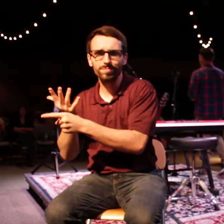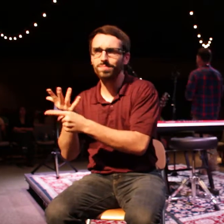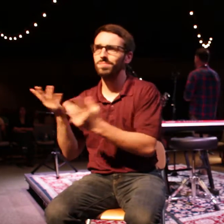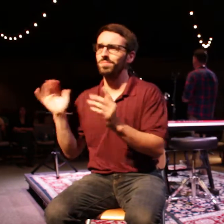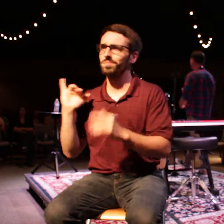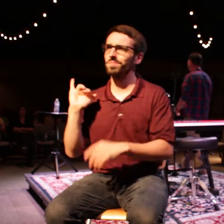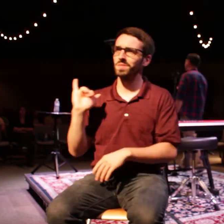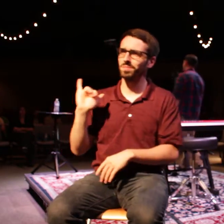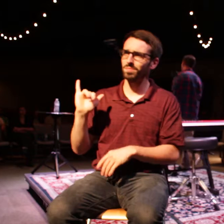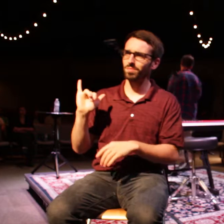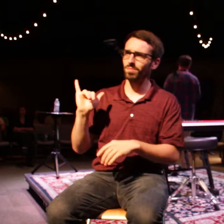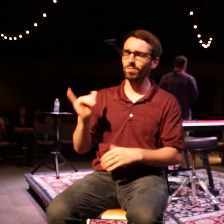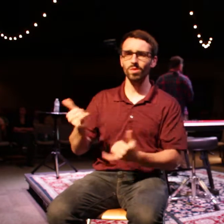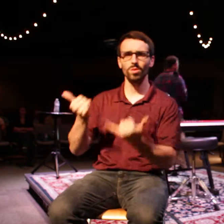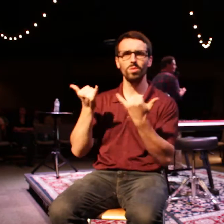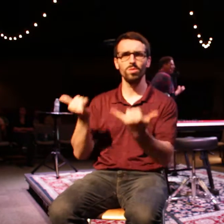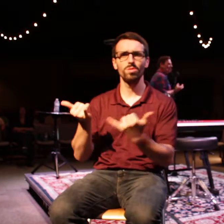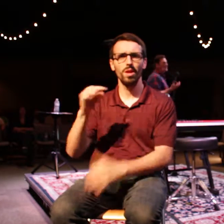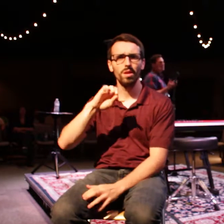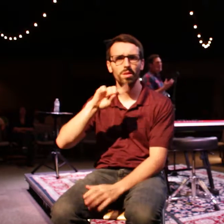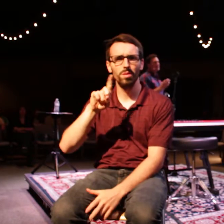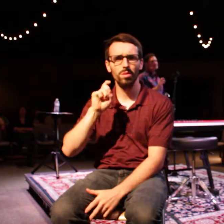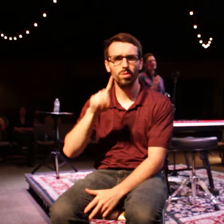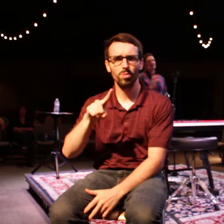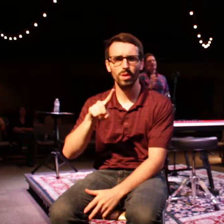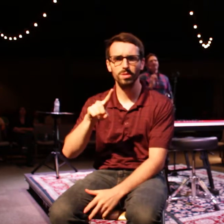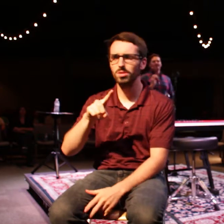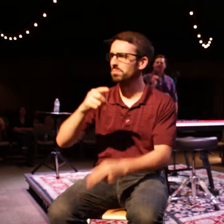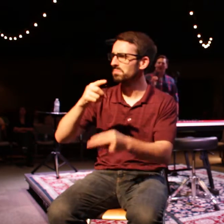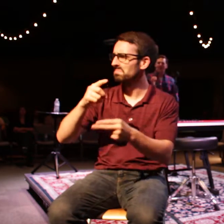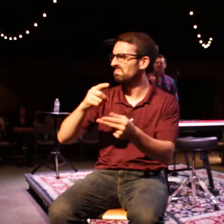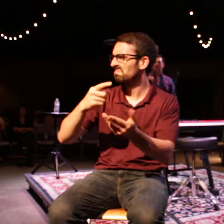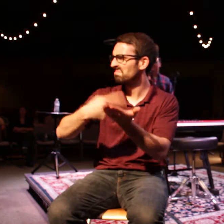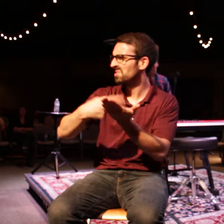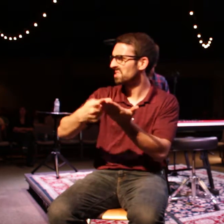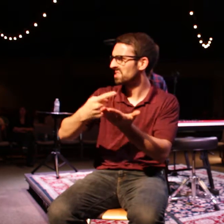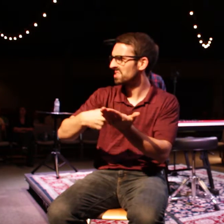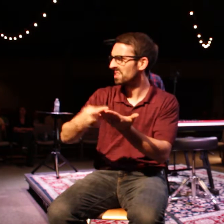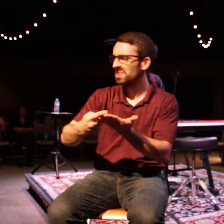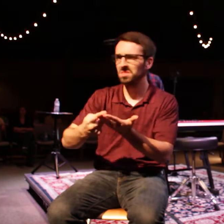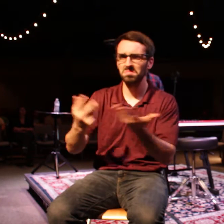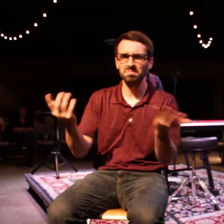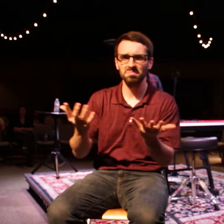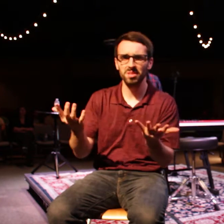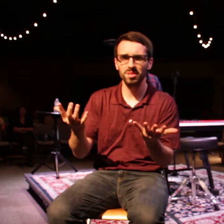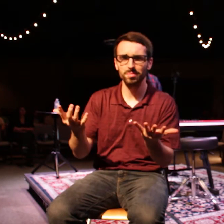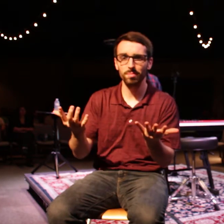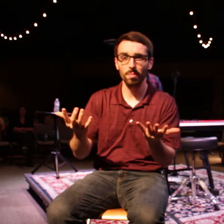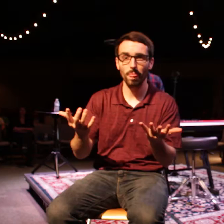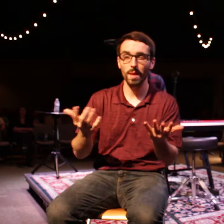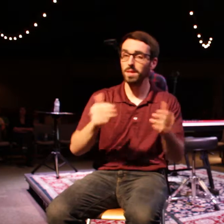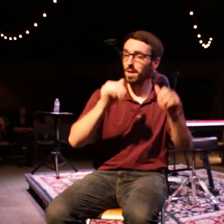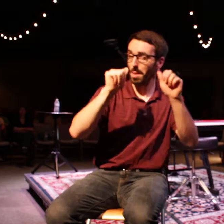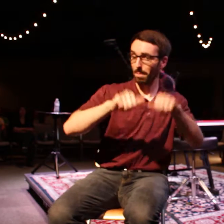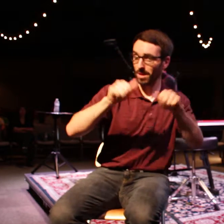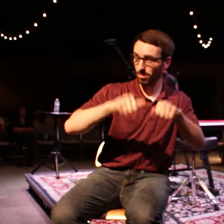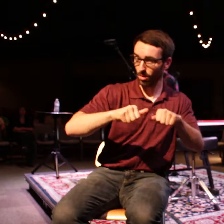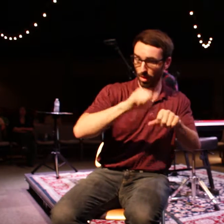today, the question I want to raise for what we're talking about is, is it possible that work is not just a means to an end? What if